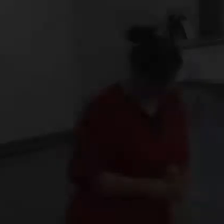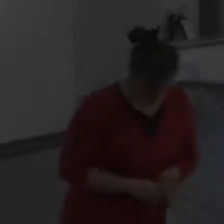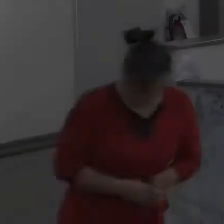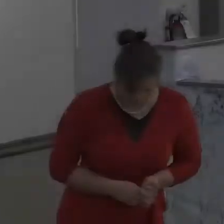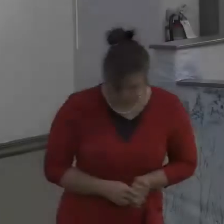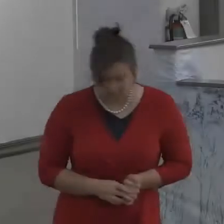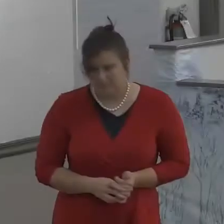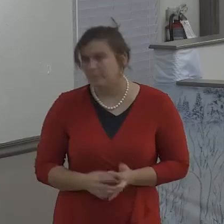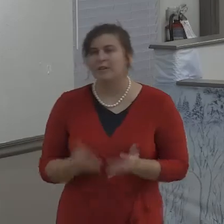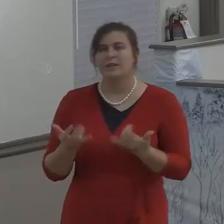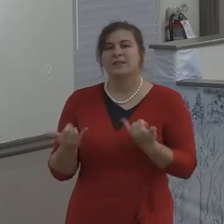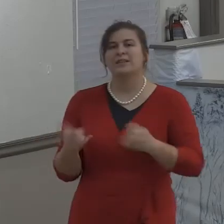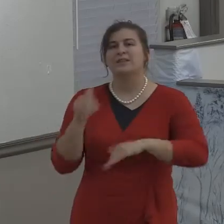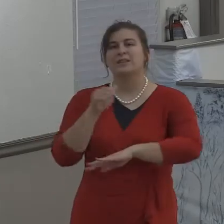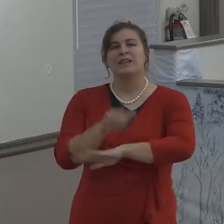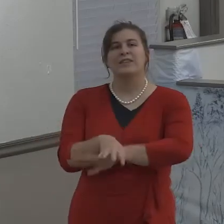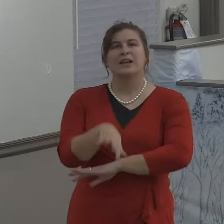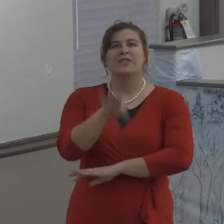Chapter number four,